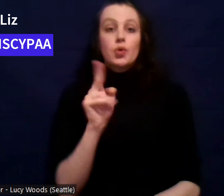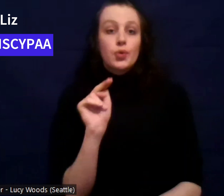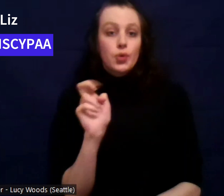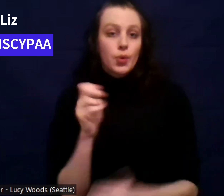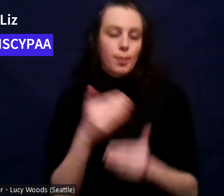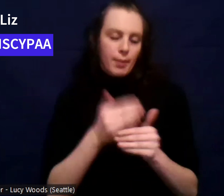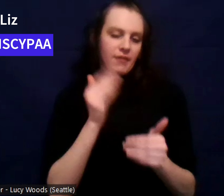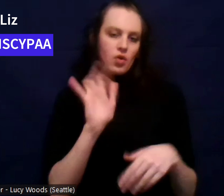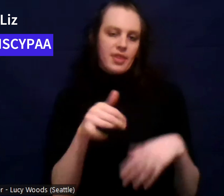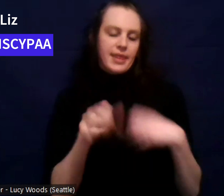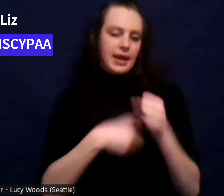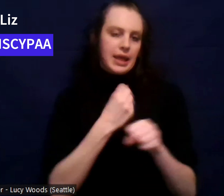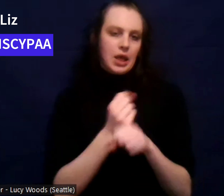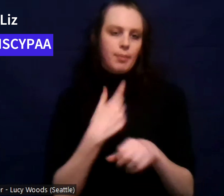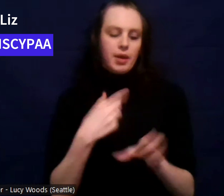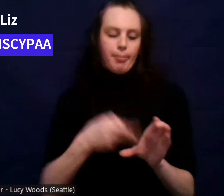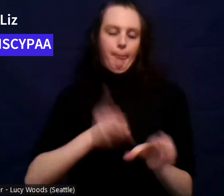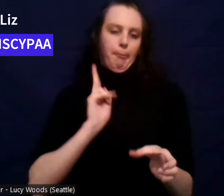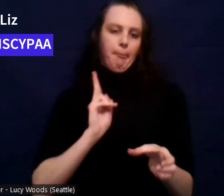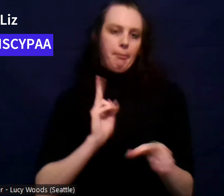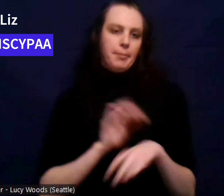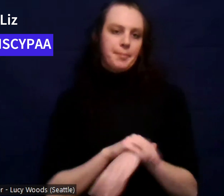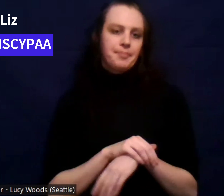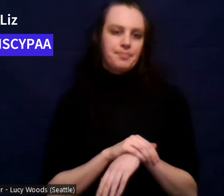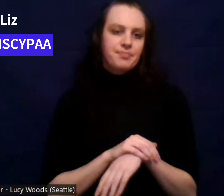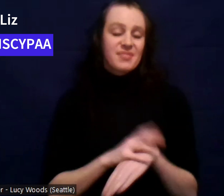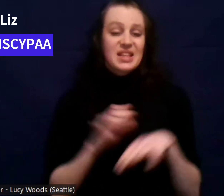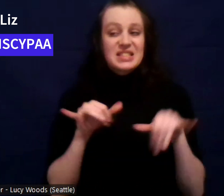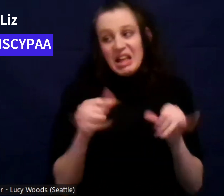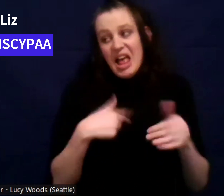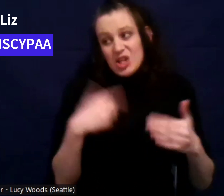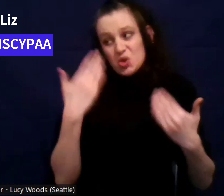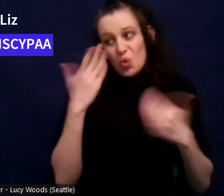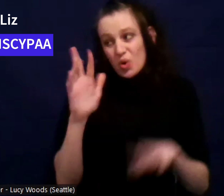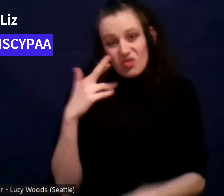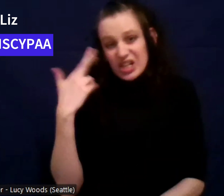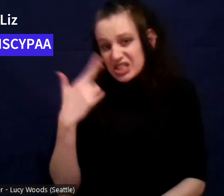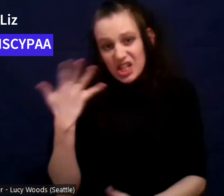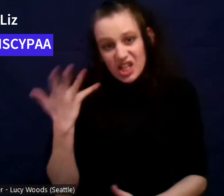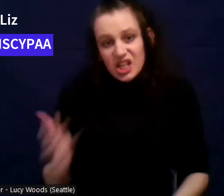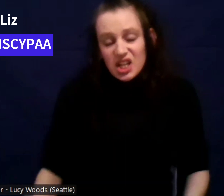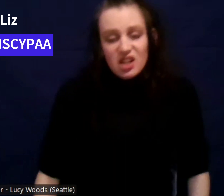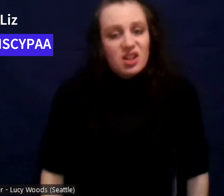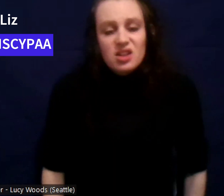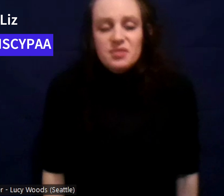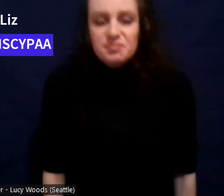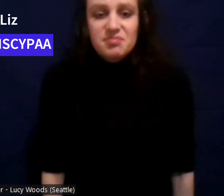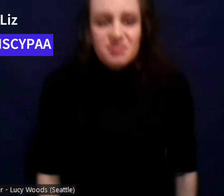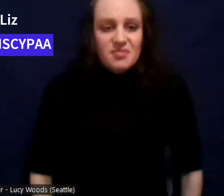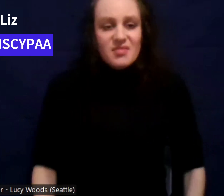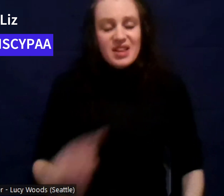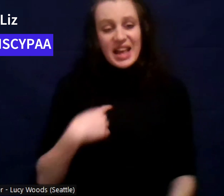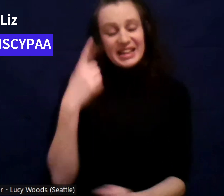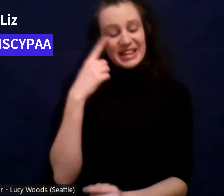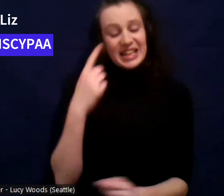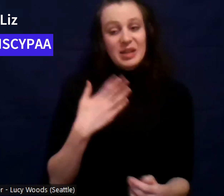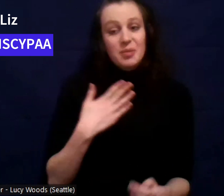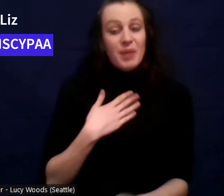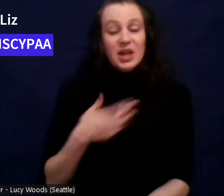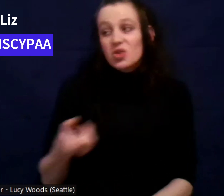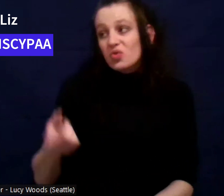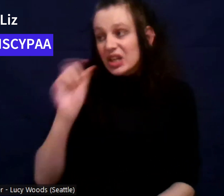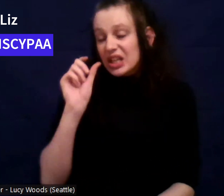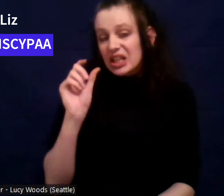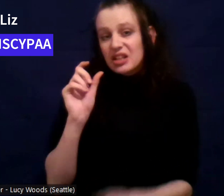year. Um, I still don't know why I think it was just my drinking got in the way of everything.